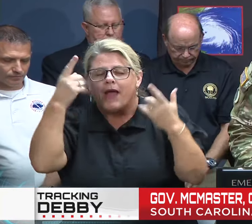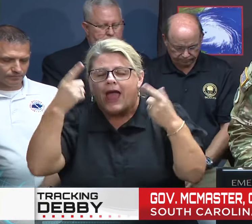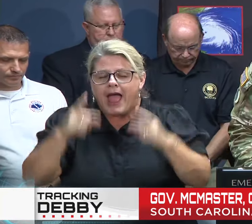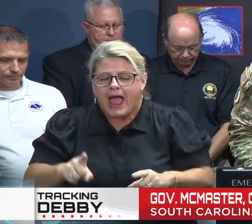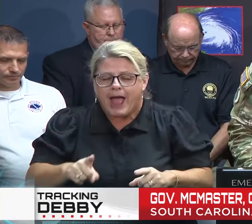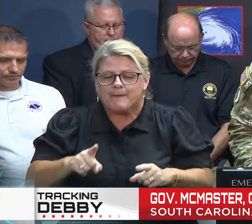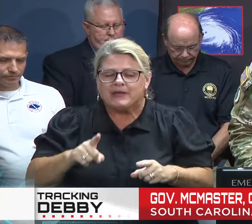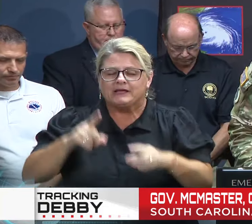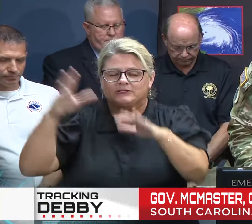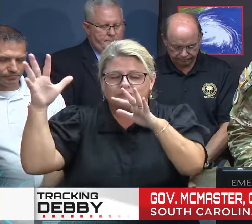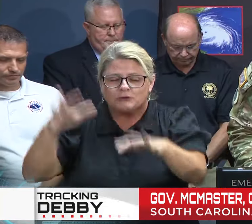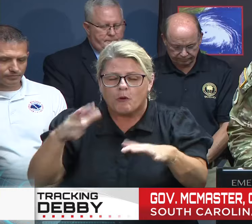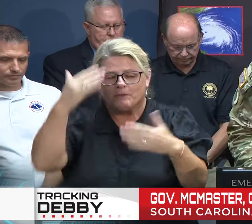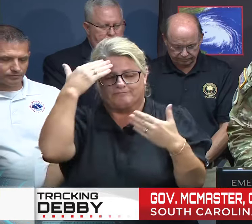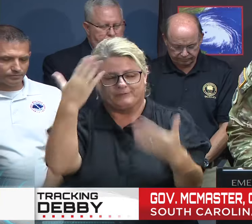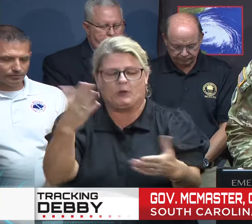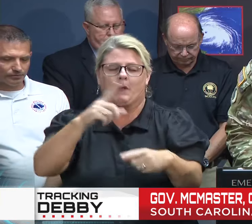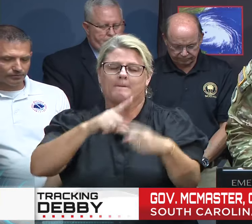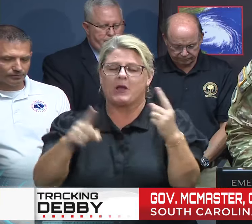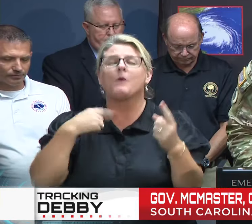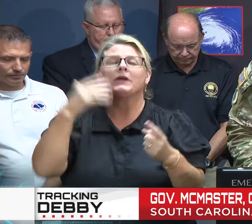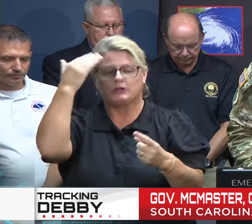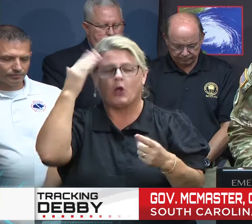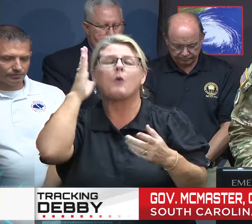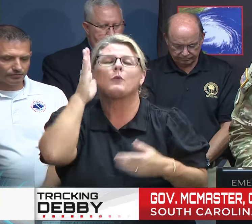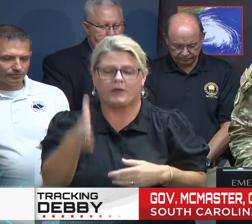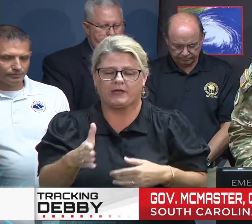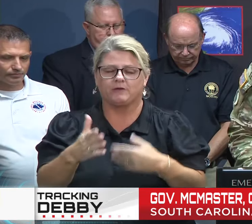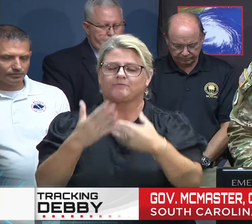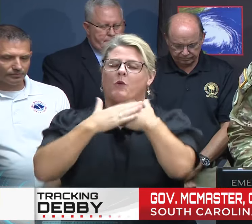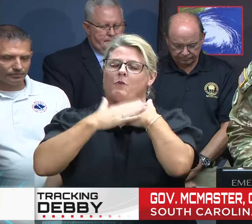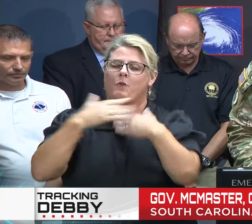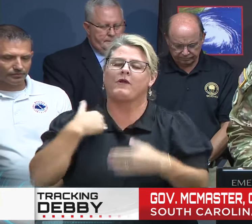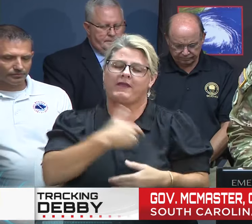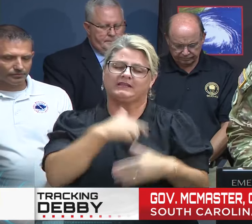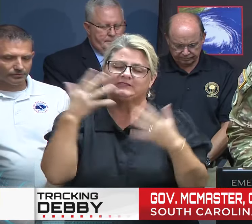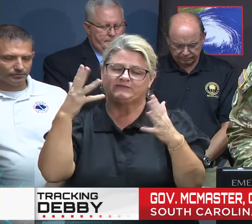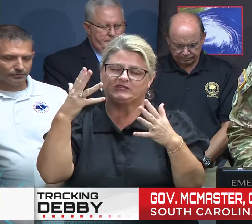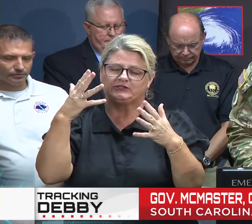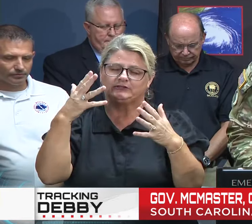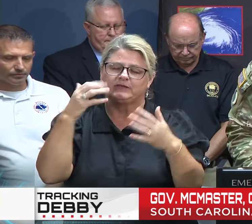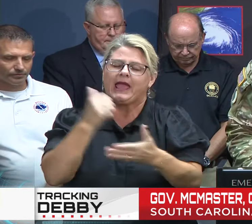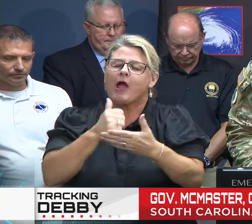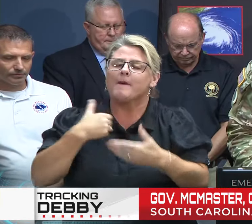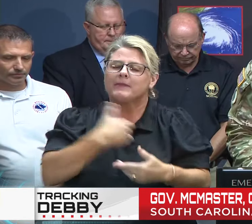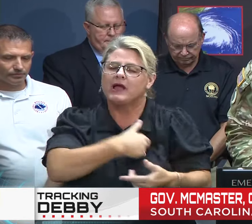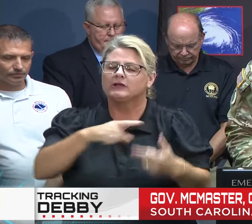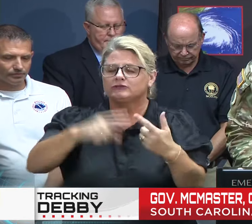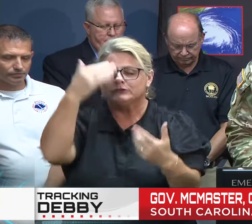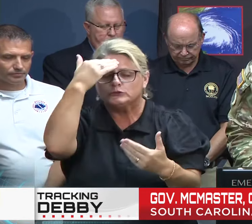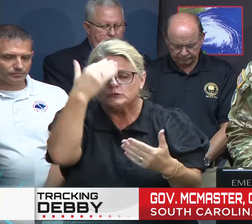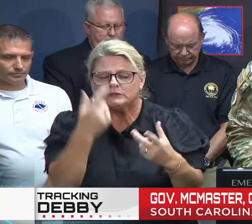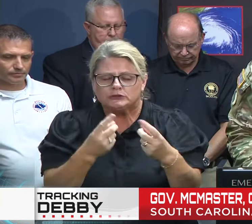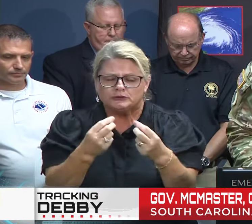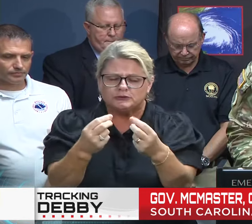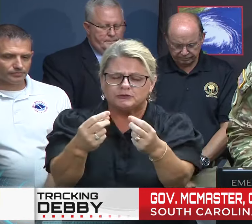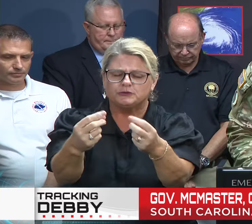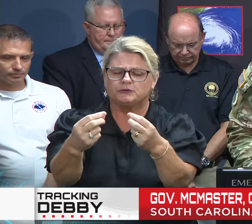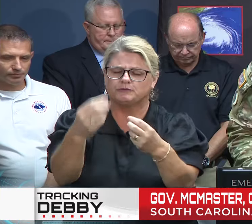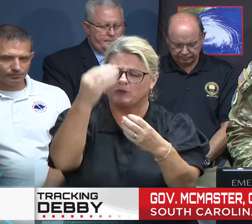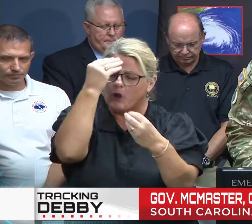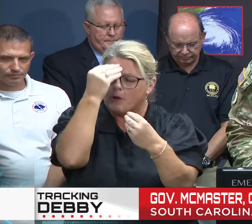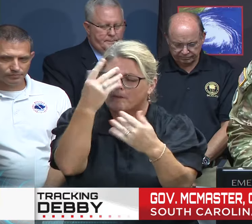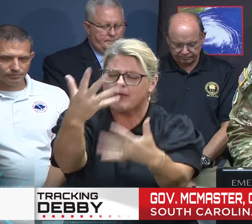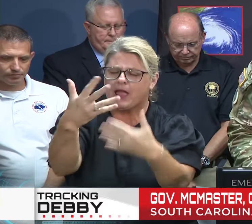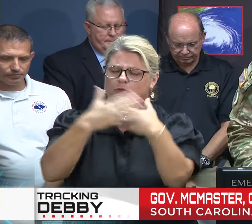coming. We're warned. Help us to practice sound judgment with those warnings. Let us be obedient to those warnings